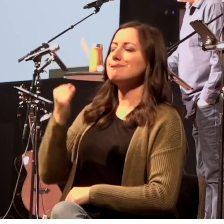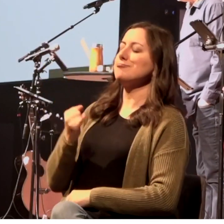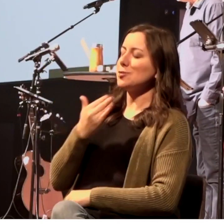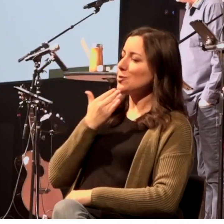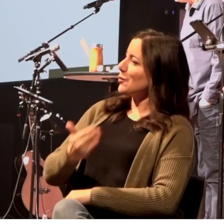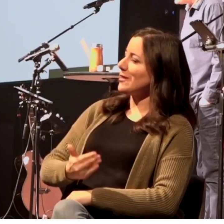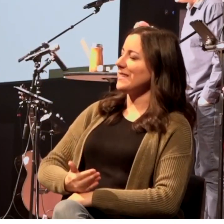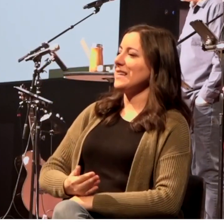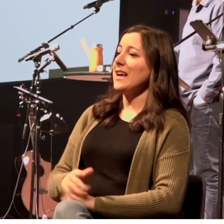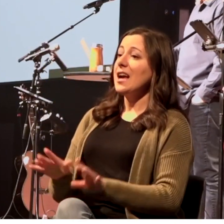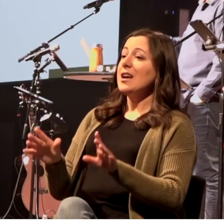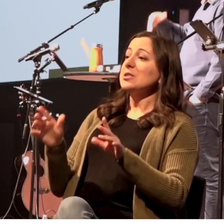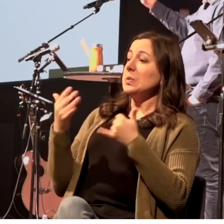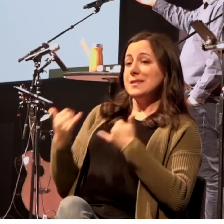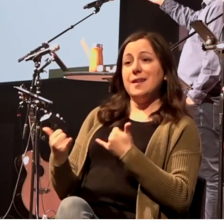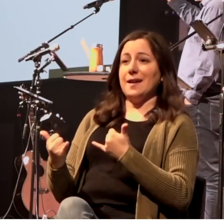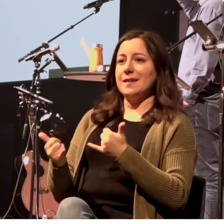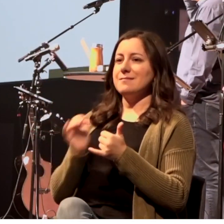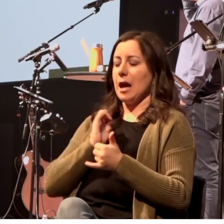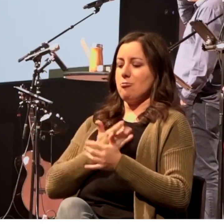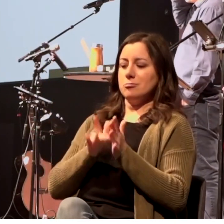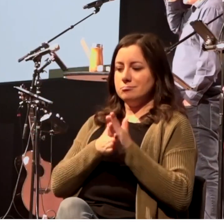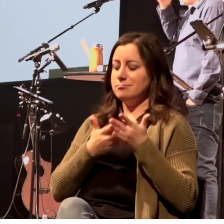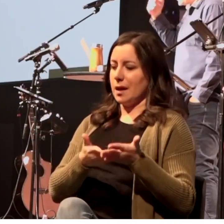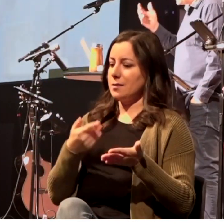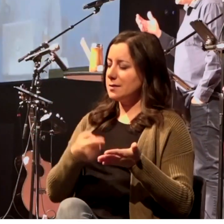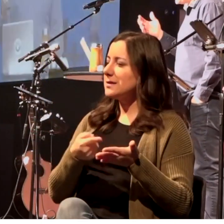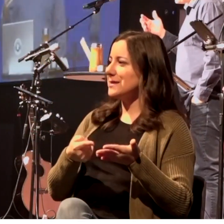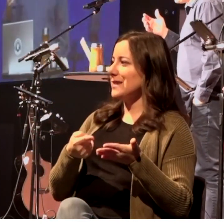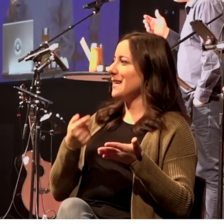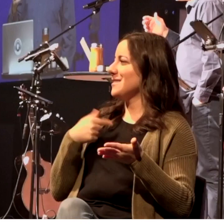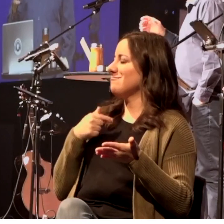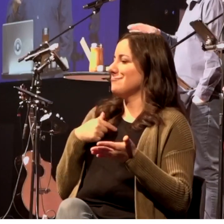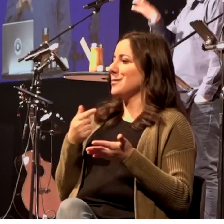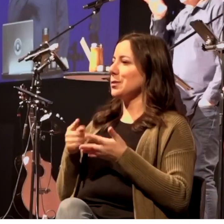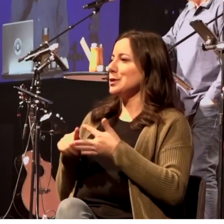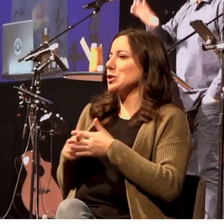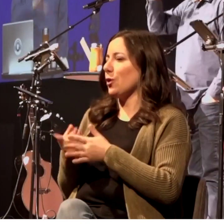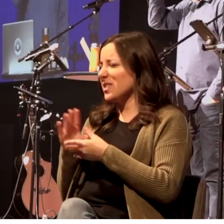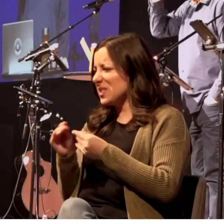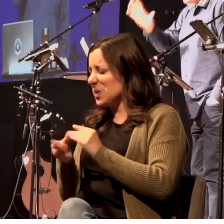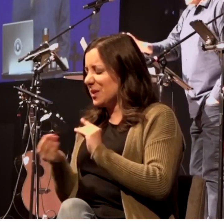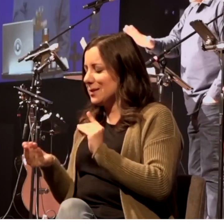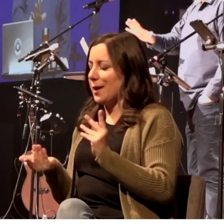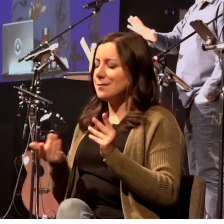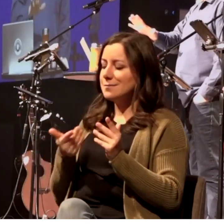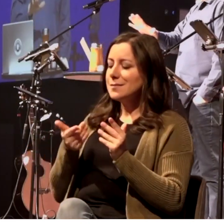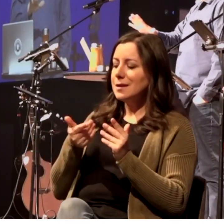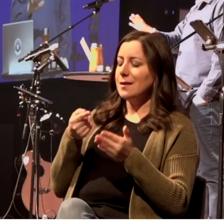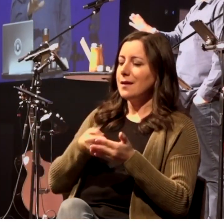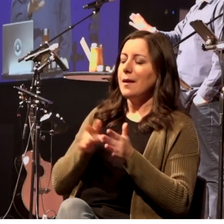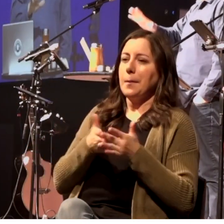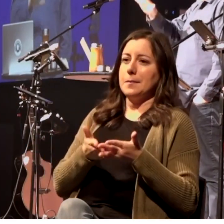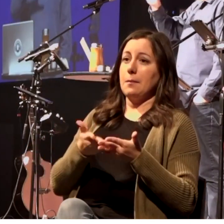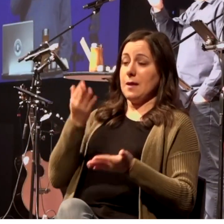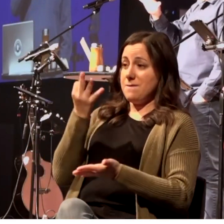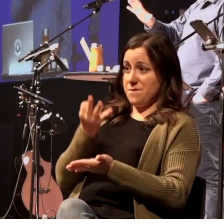But here in our text today, and this is why I use this as an intro to it, this fact that there is a